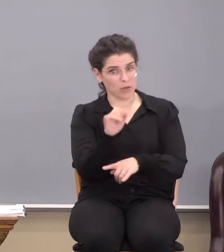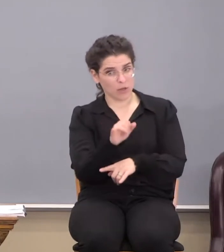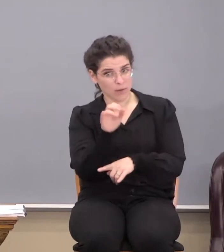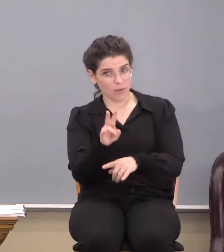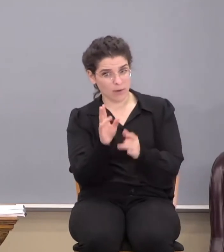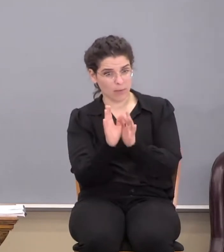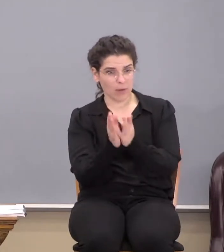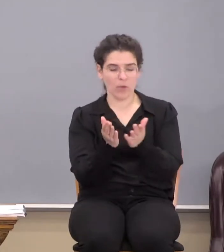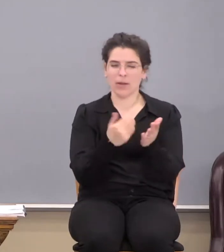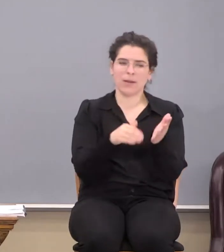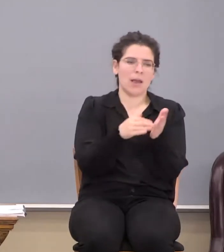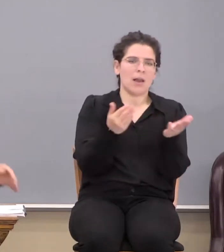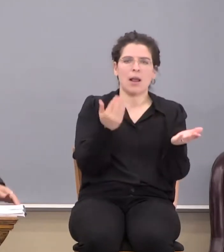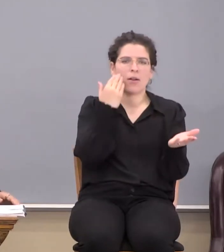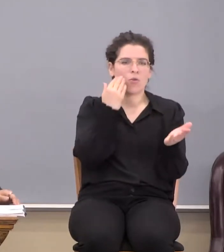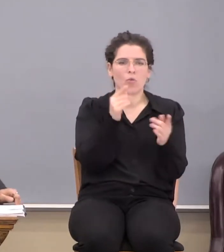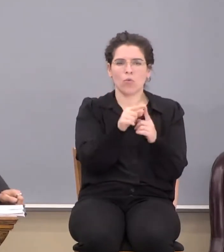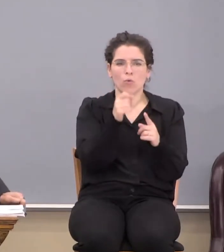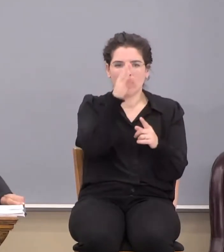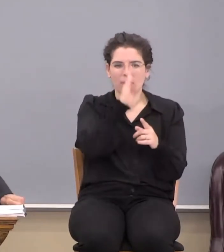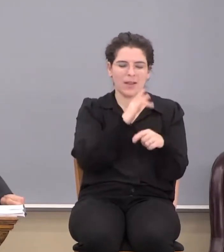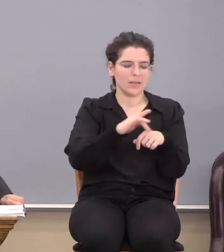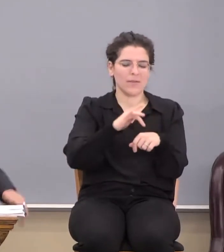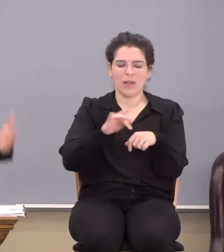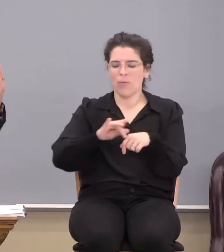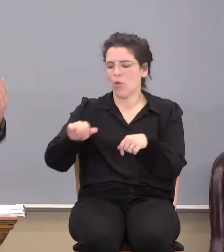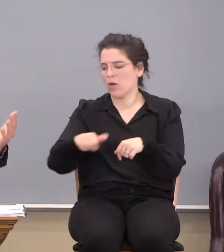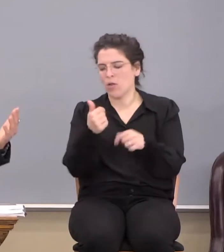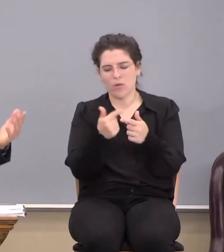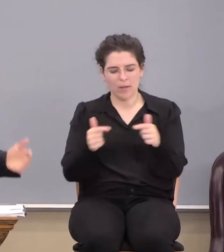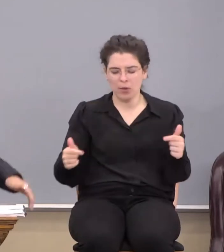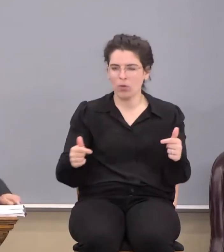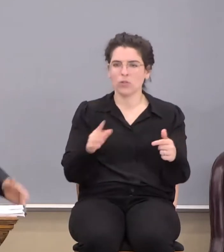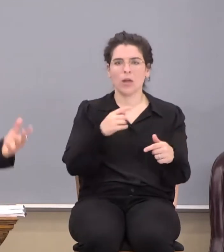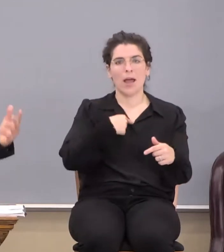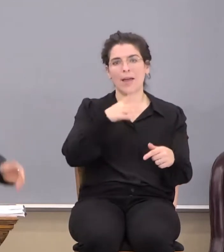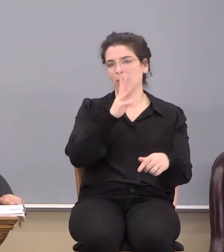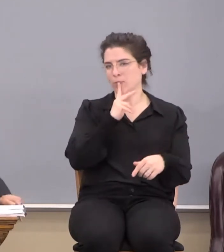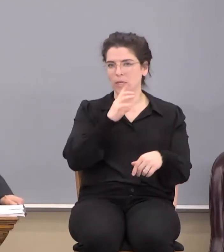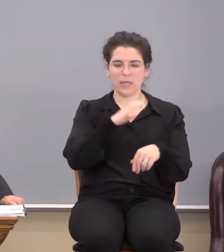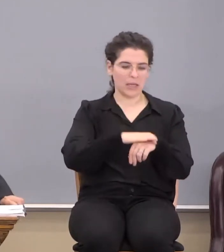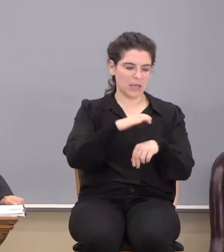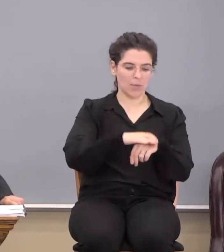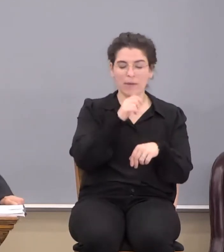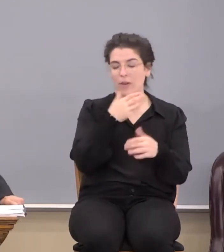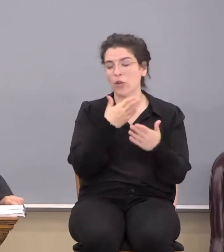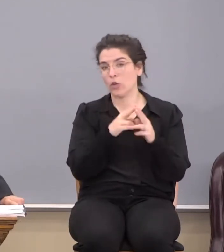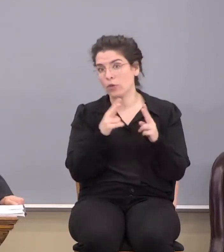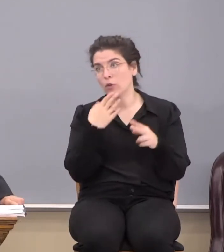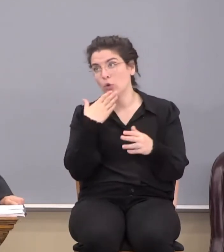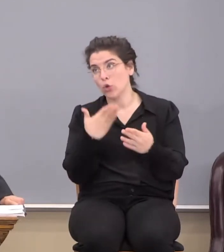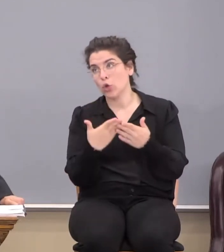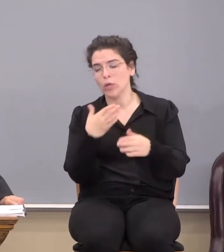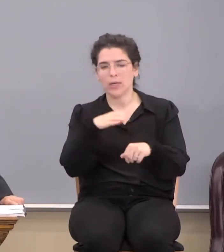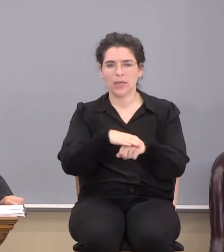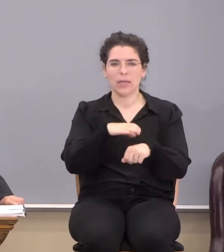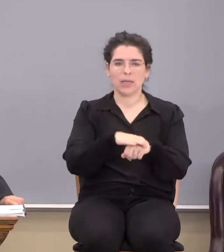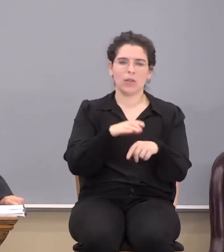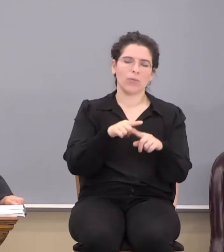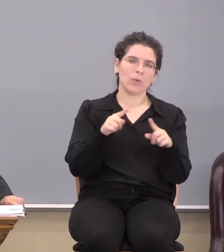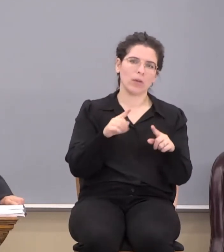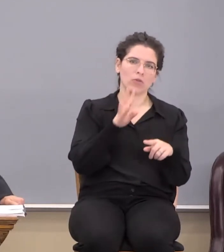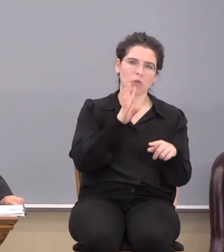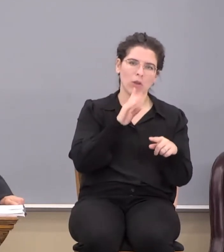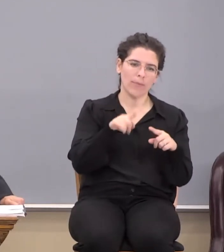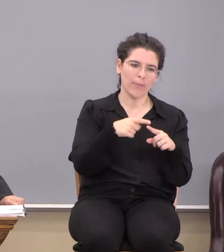And again, I know the word of God is available in other languages. I talk English and I'm not very good at that. So when you